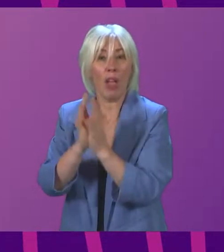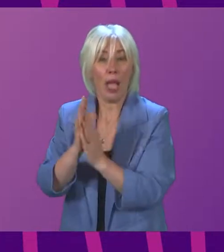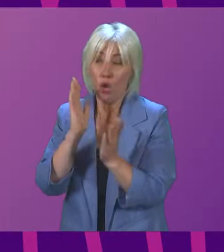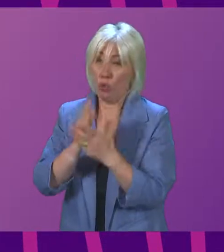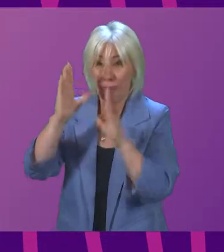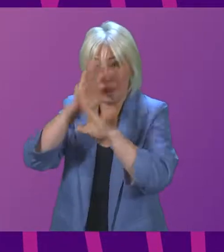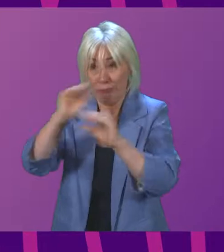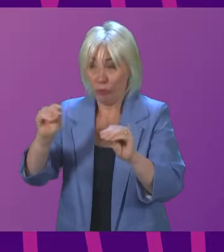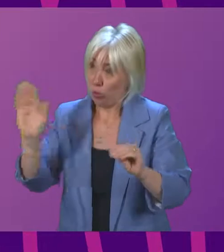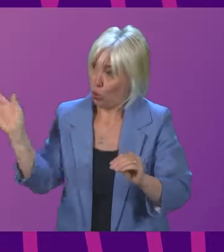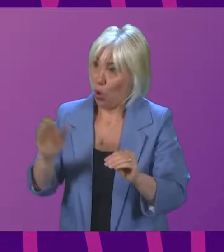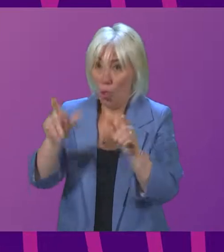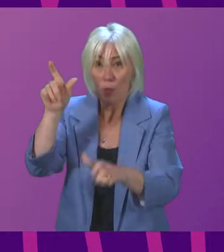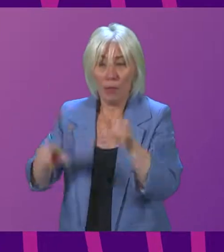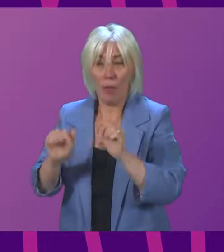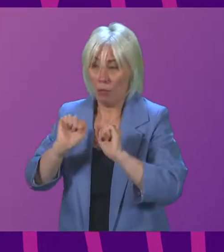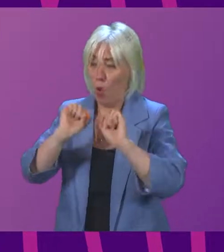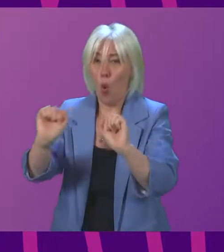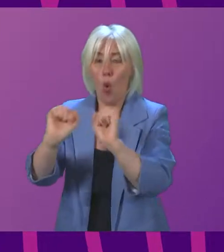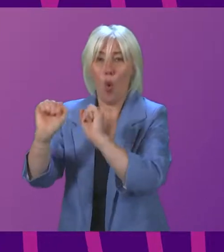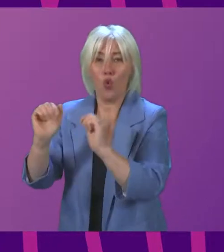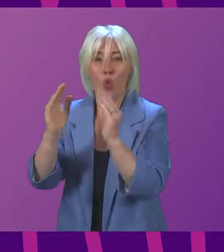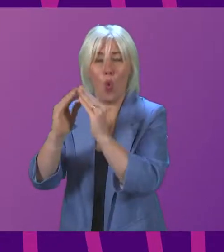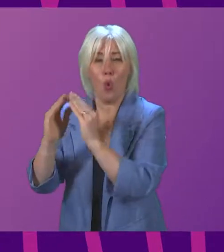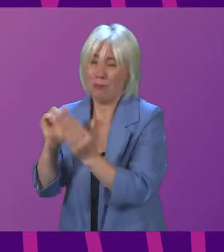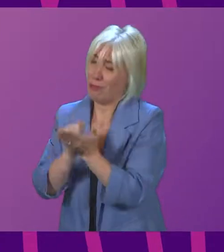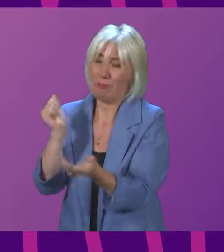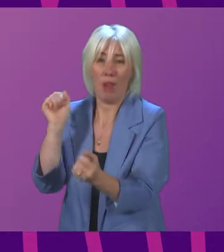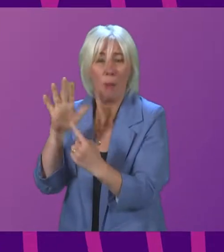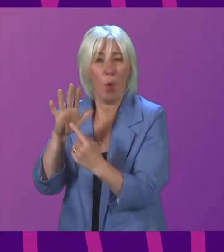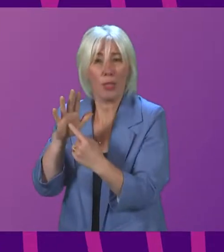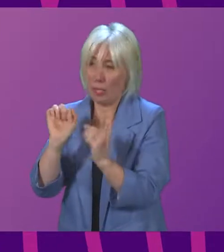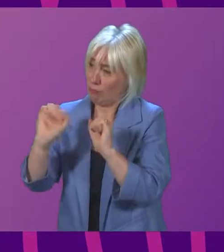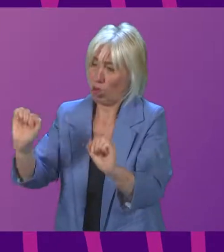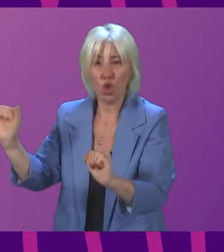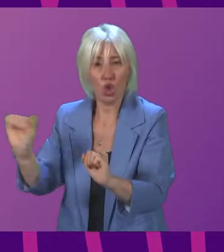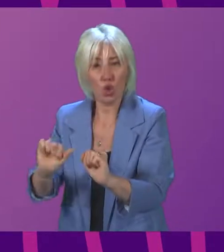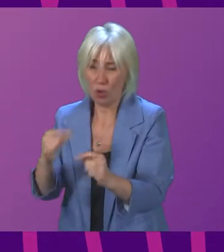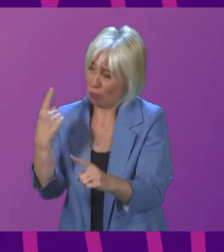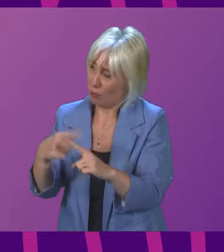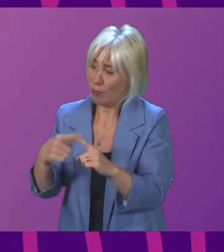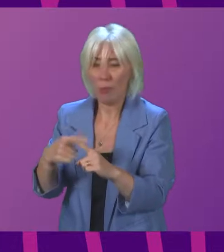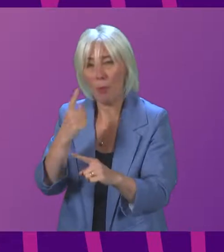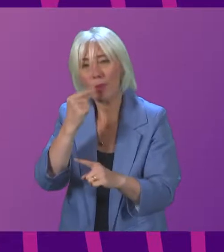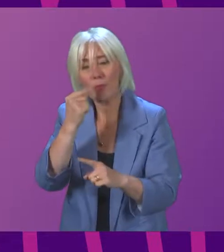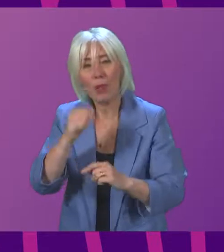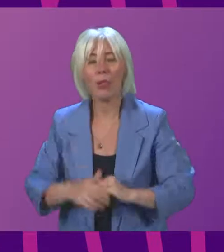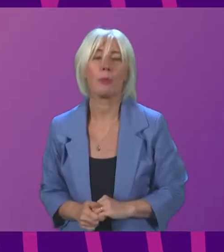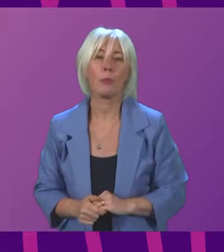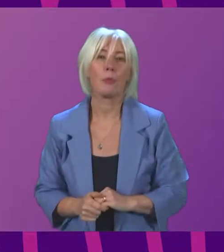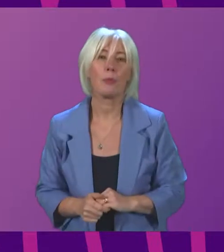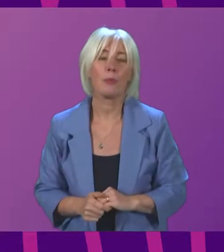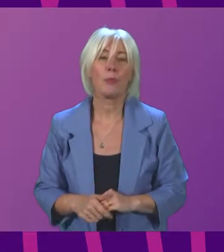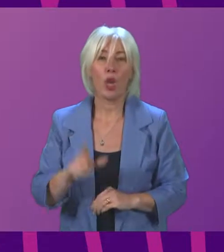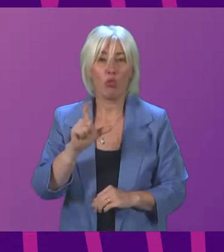to homeowners that this is an important thing that they should do as quickly as possible. Christine Graham.